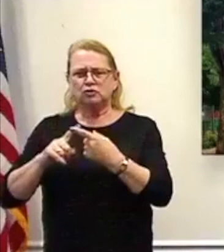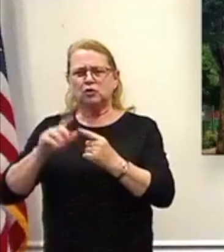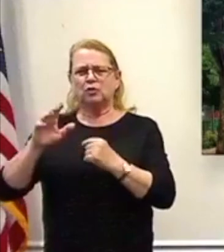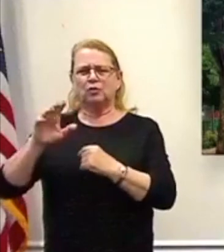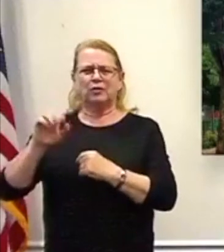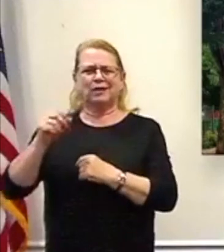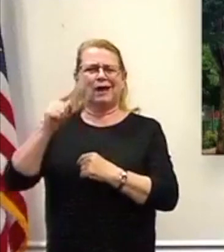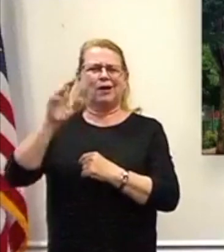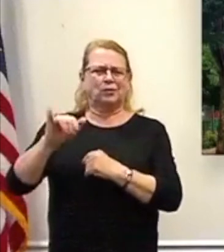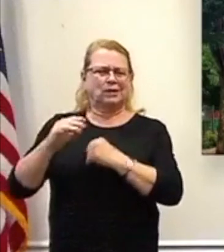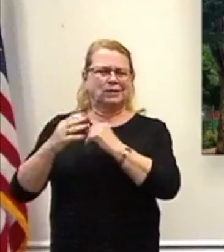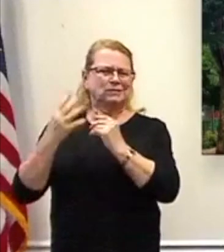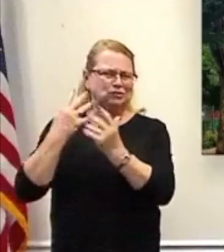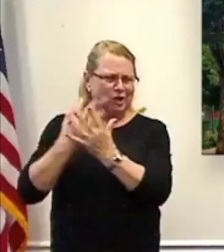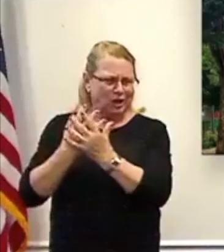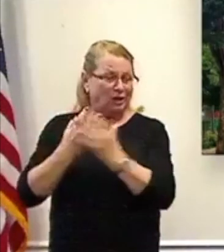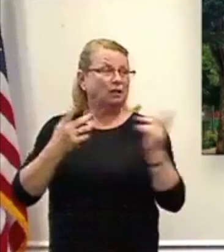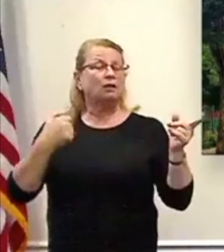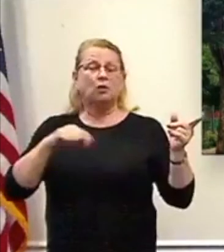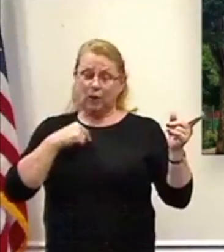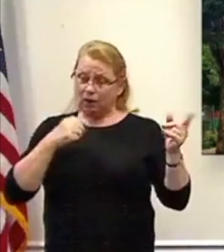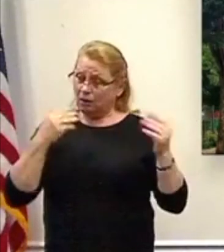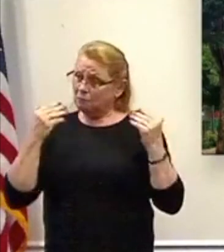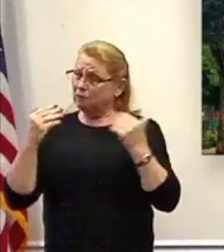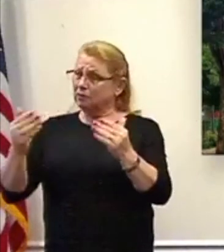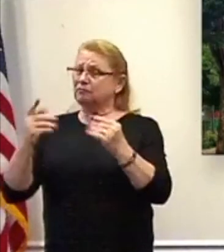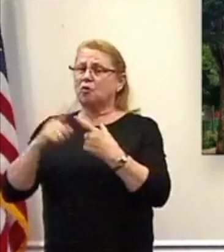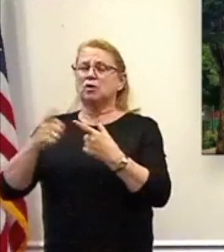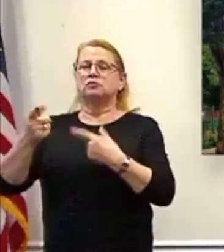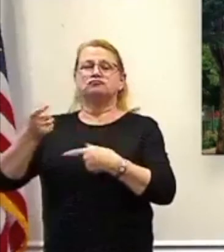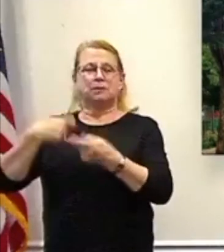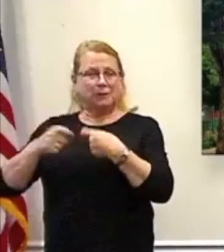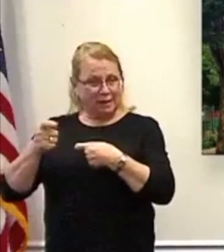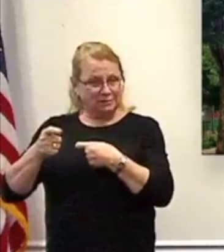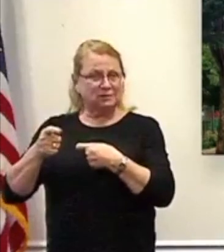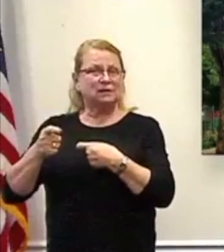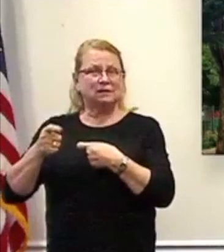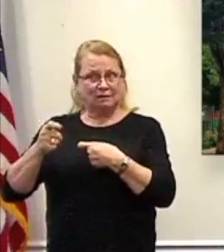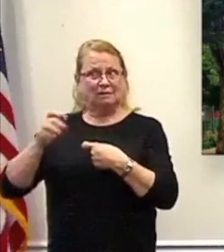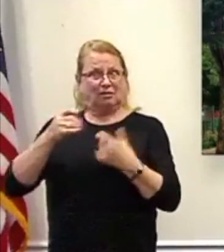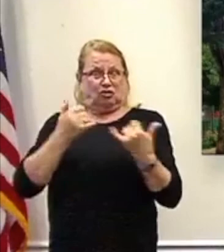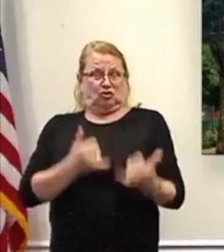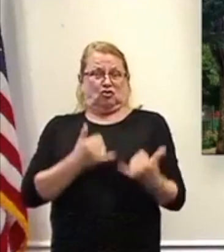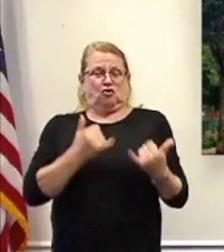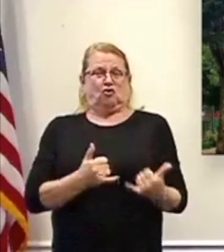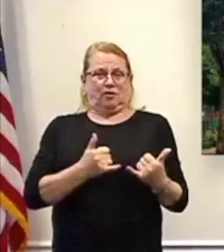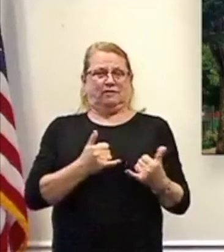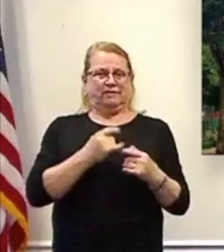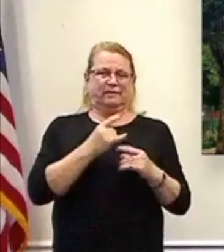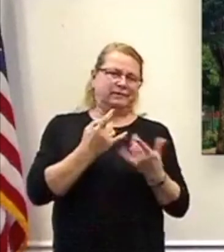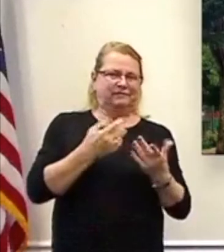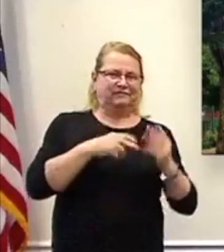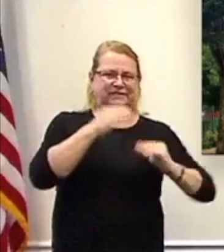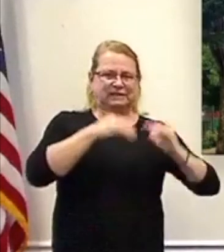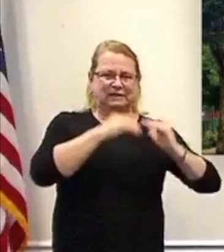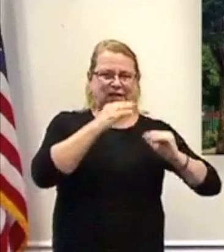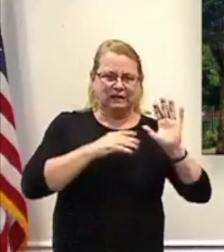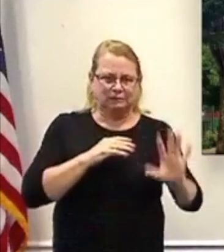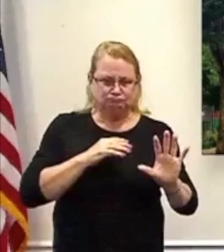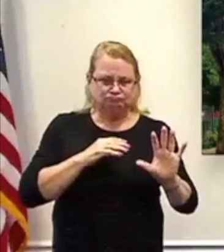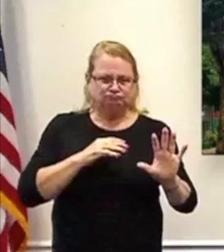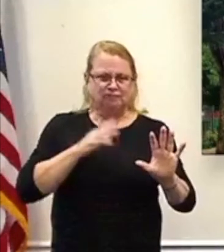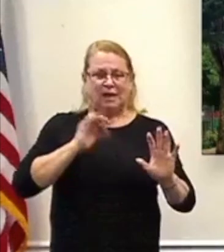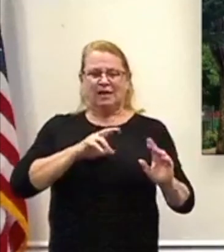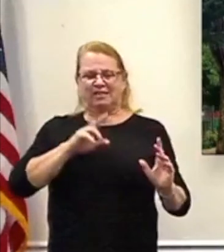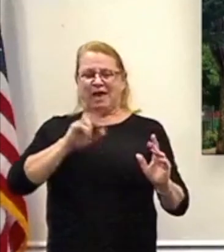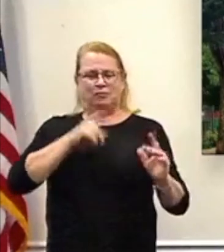the county jail. We're moving forward with the replacement of the current county jail facility. That was decided some